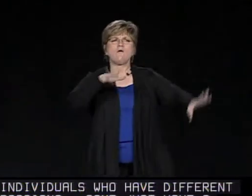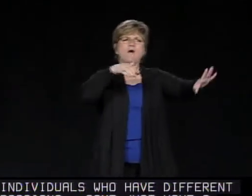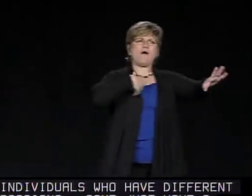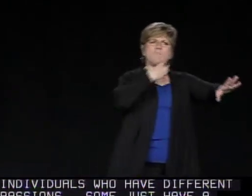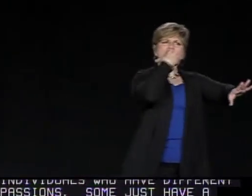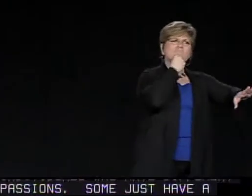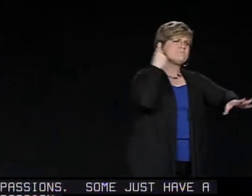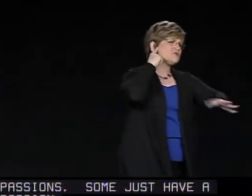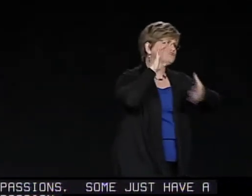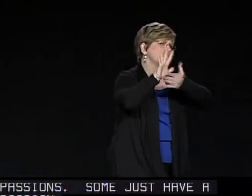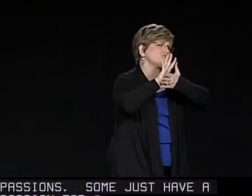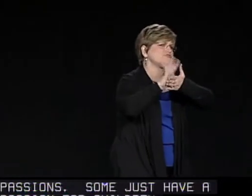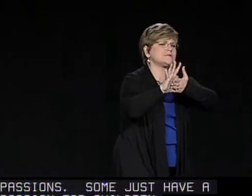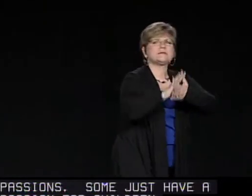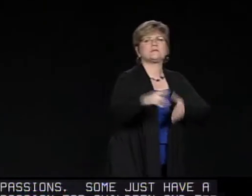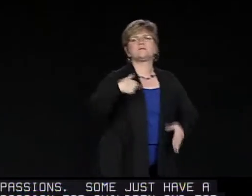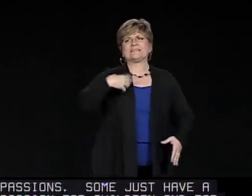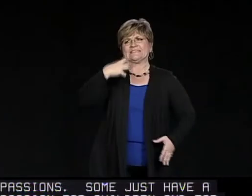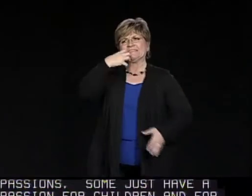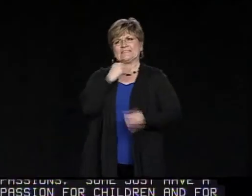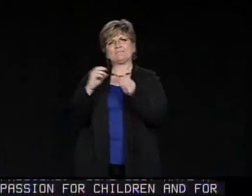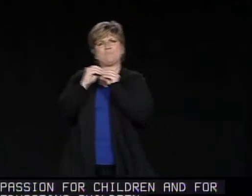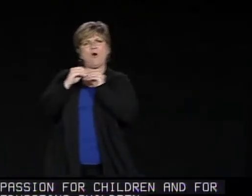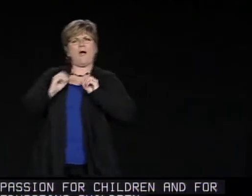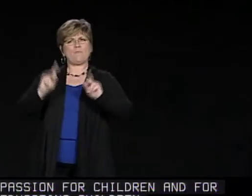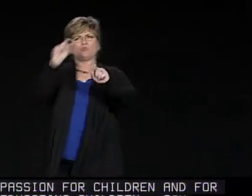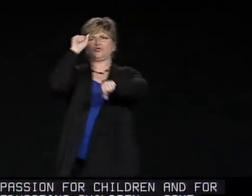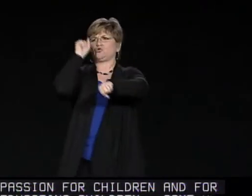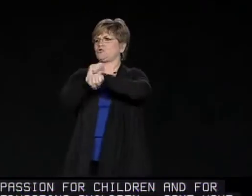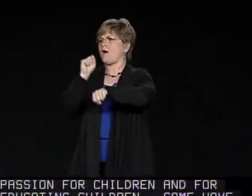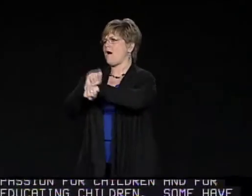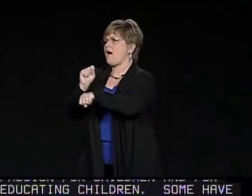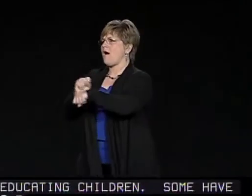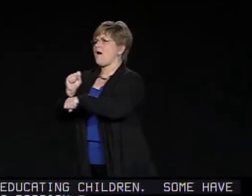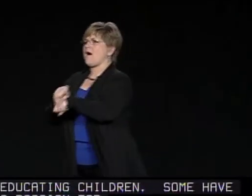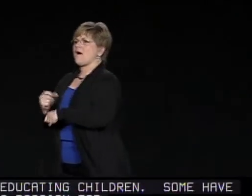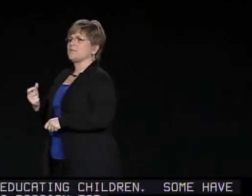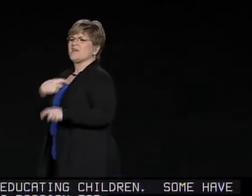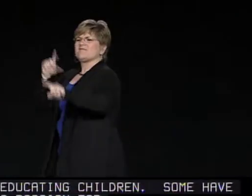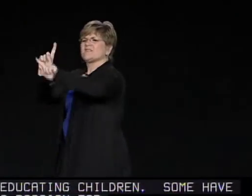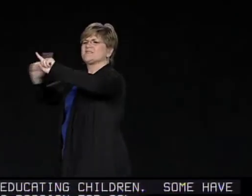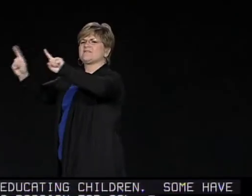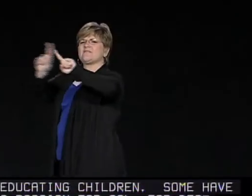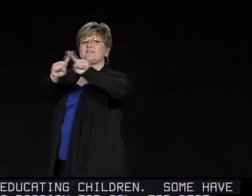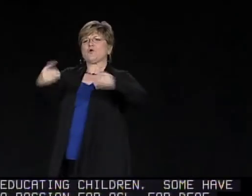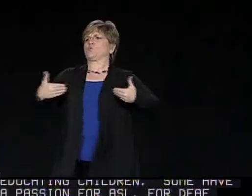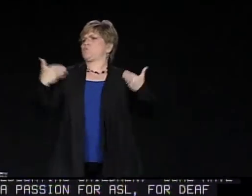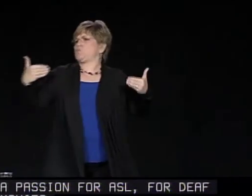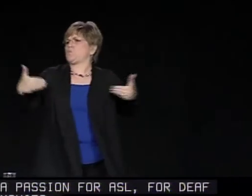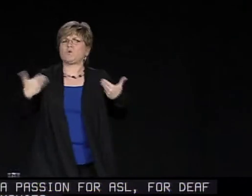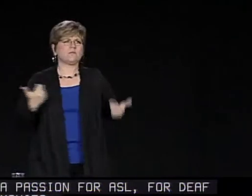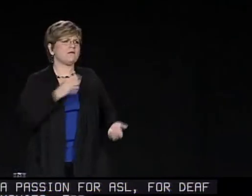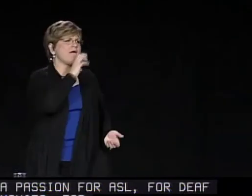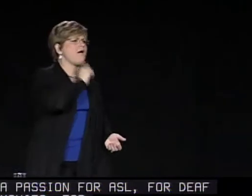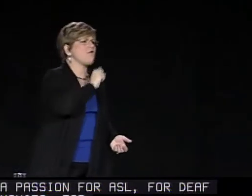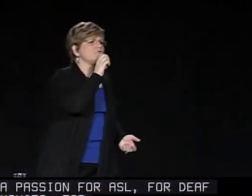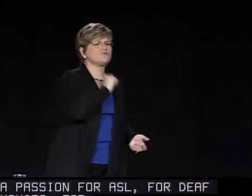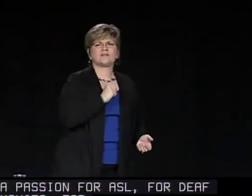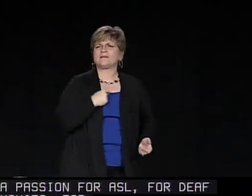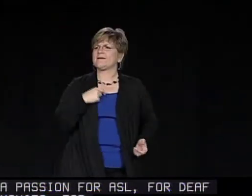children. Some have a passion for ASL, for deaf movies, for job opportunities, for youth,